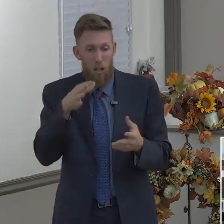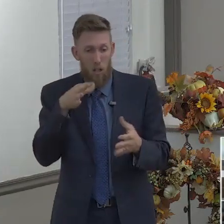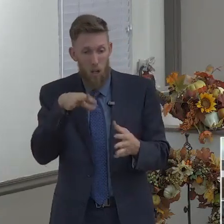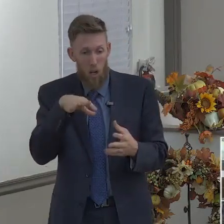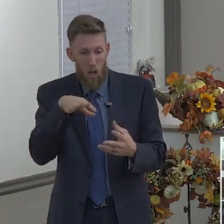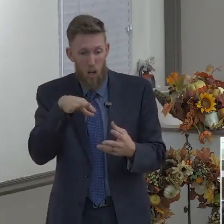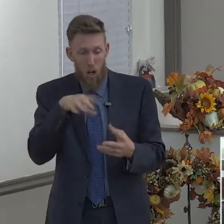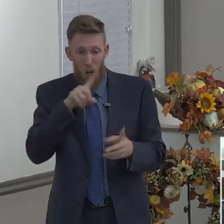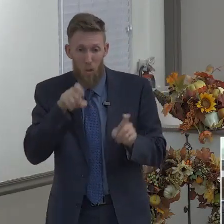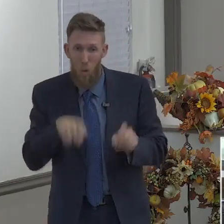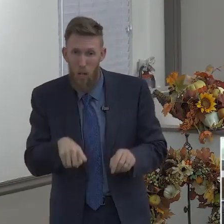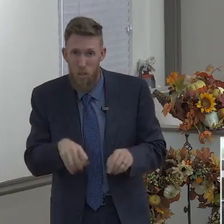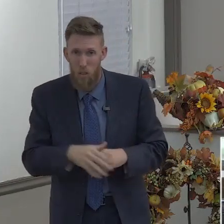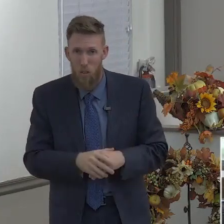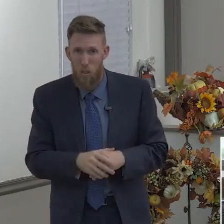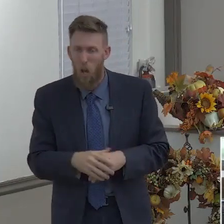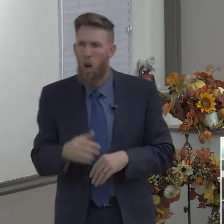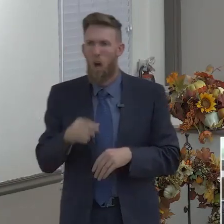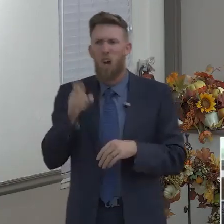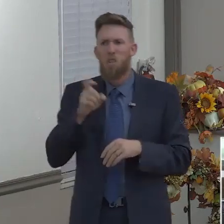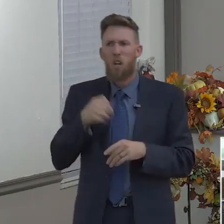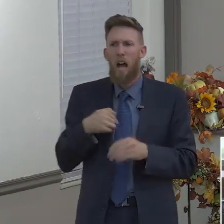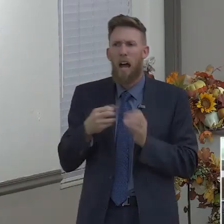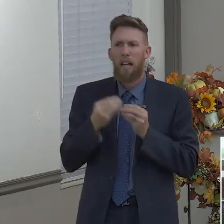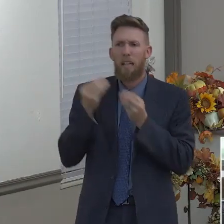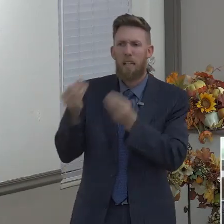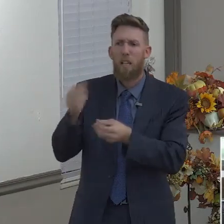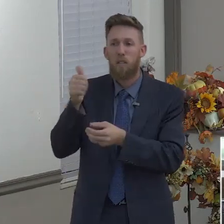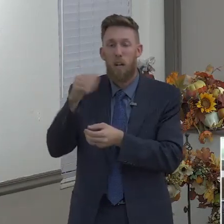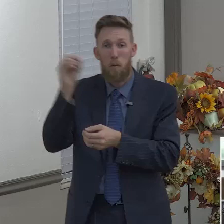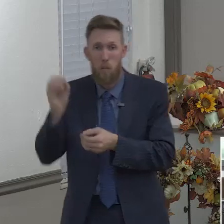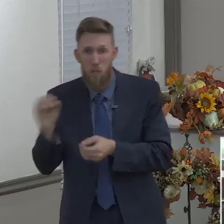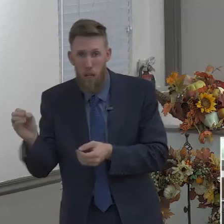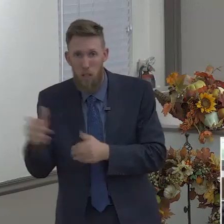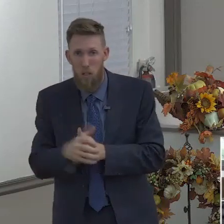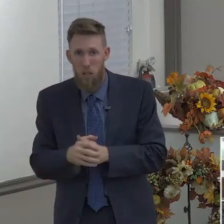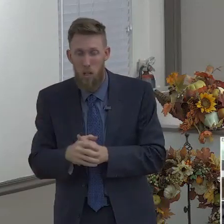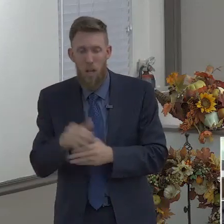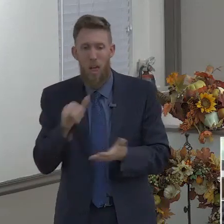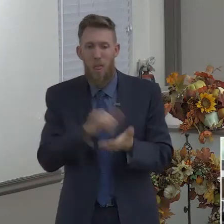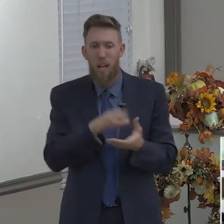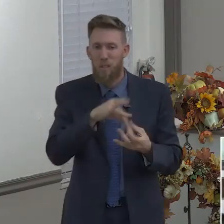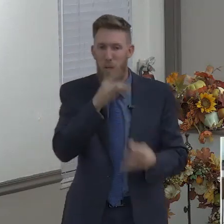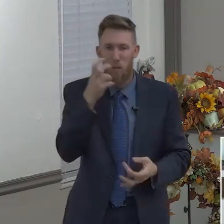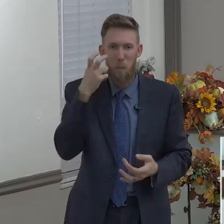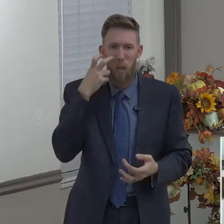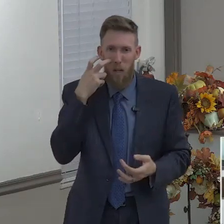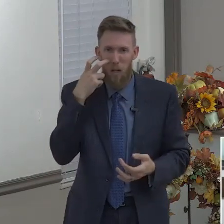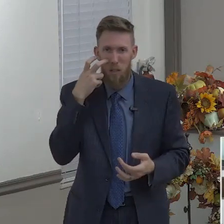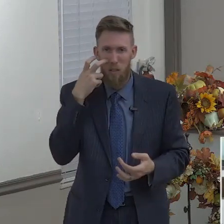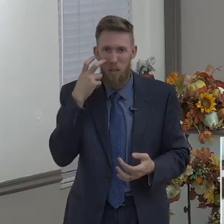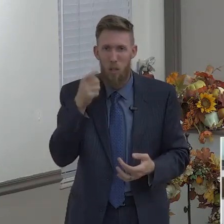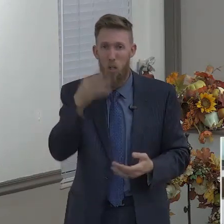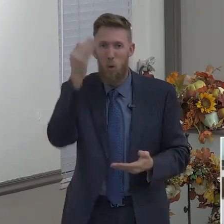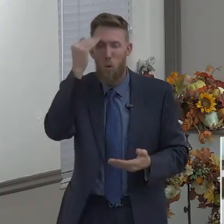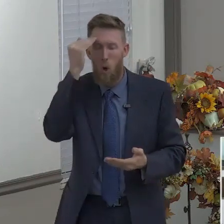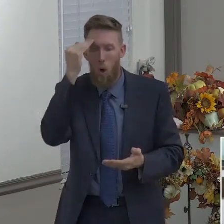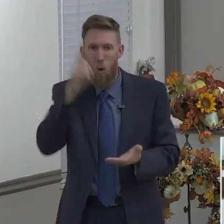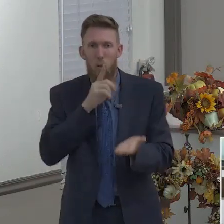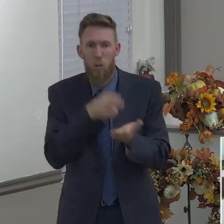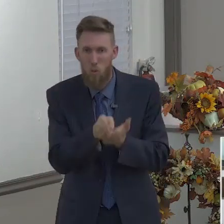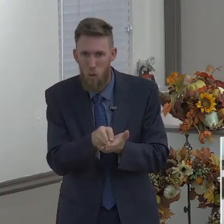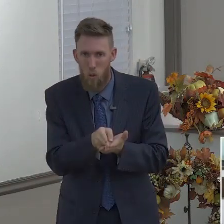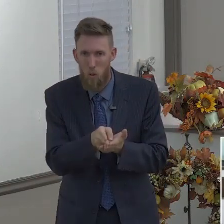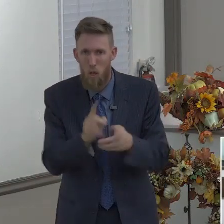not because things are a little tight. What is that? That is blindness. No spiritual perception. Cannot see clearly what God has for